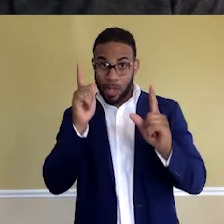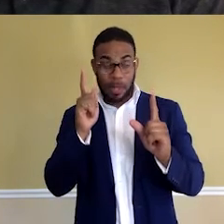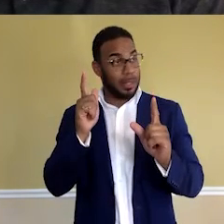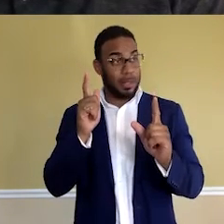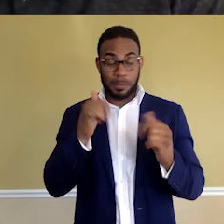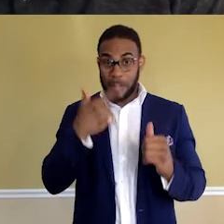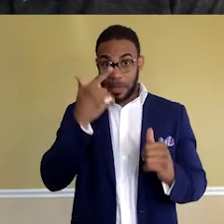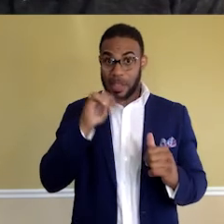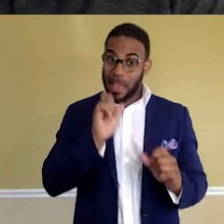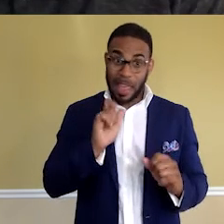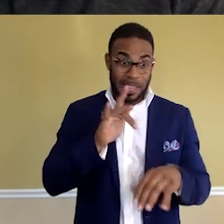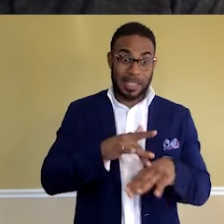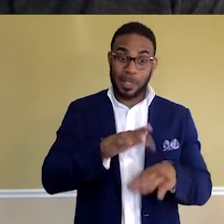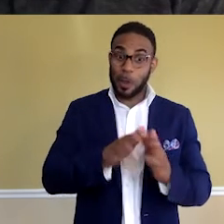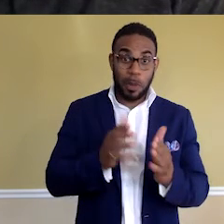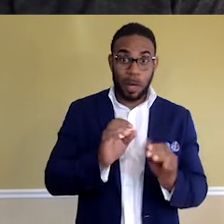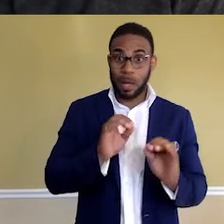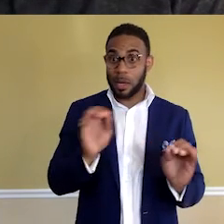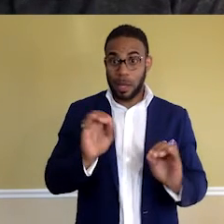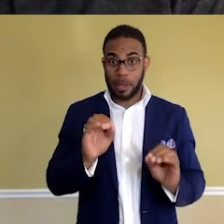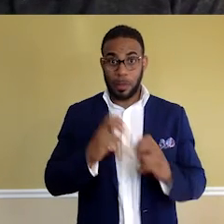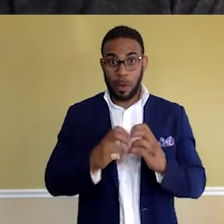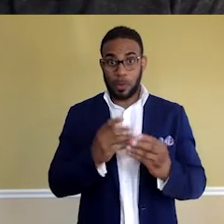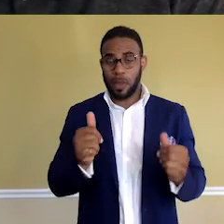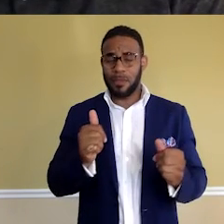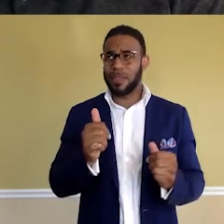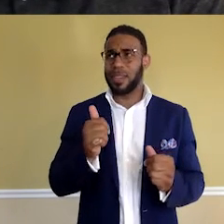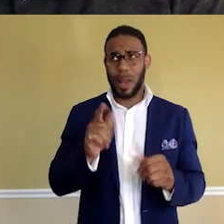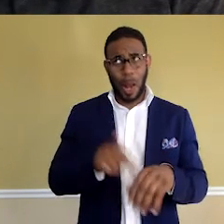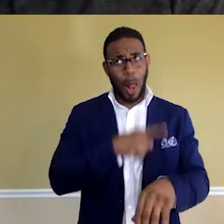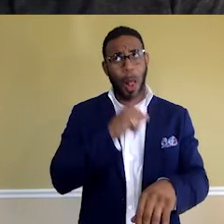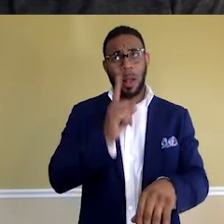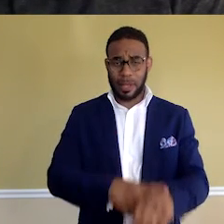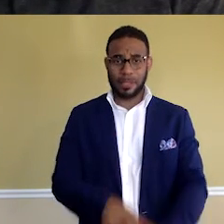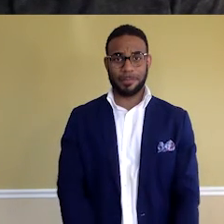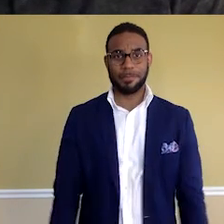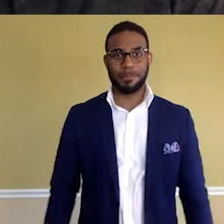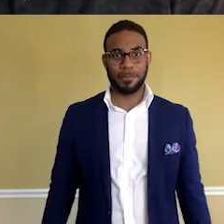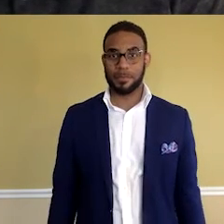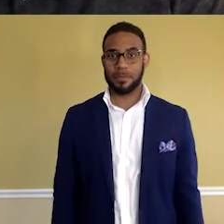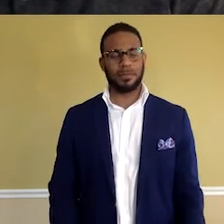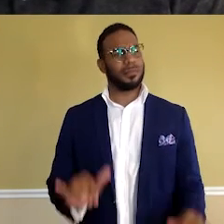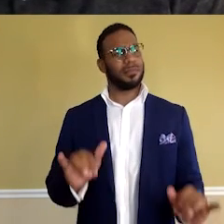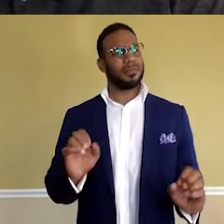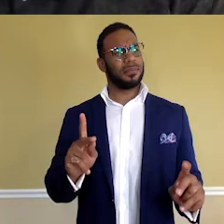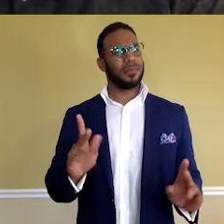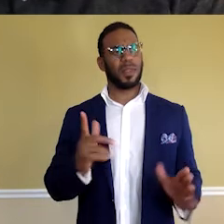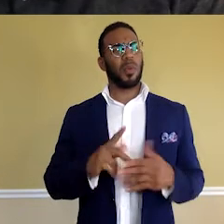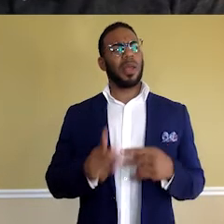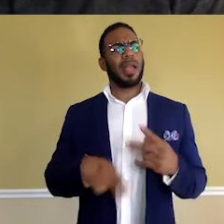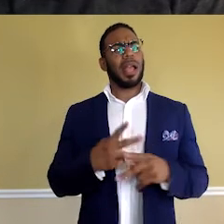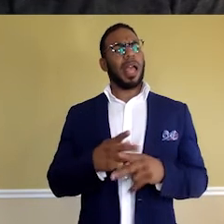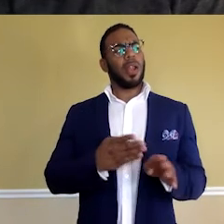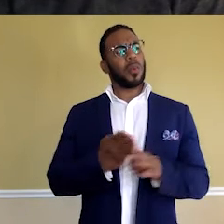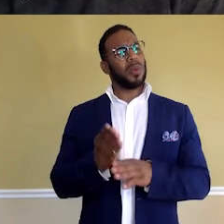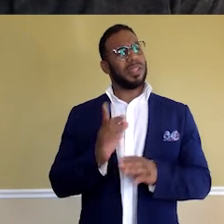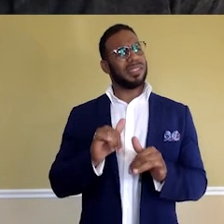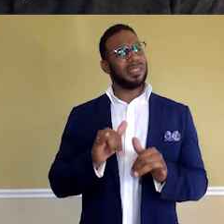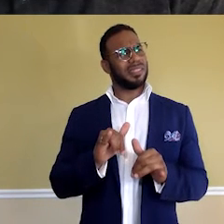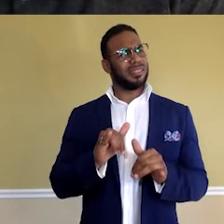me because I hadn't touched a book or any kind of problem solving in a very long time. So I was like, okay, well, what kind of careers does this end up, you know,